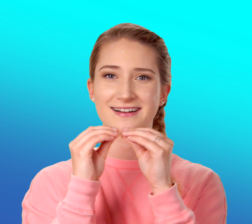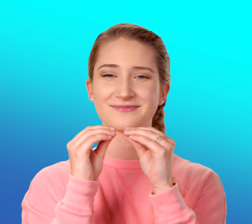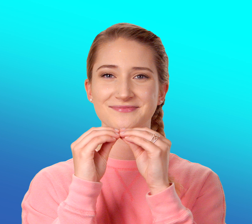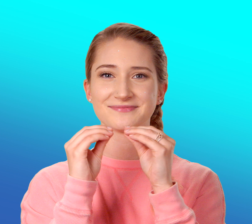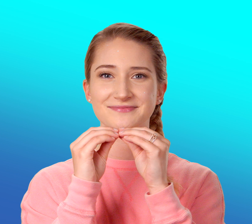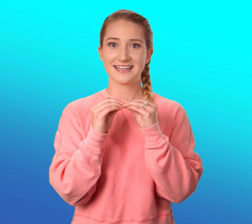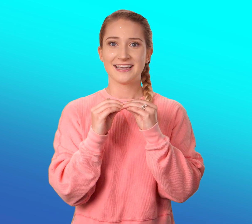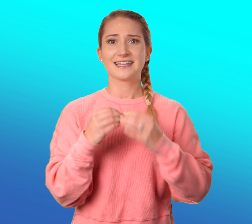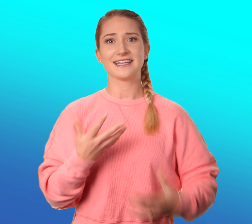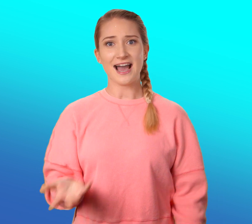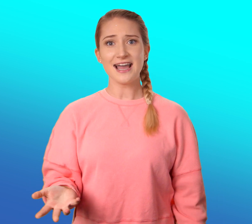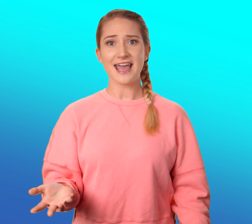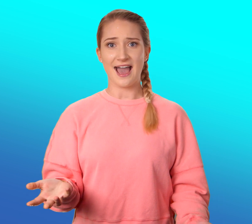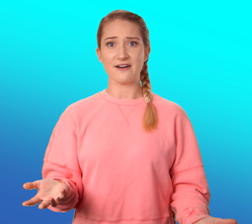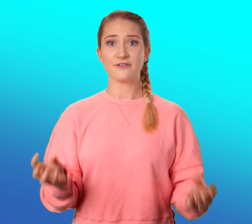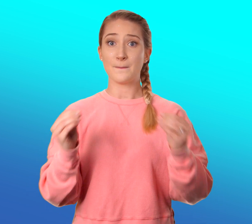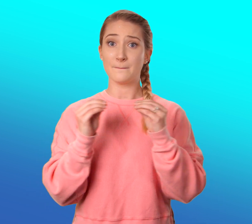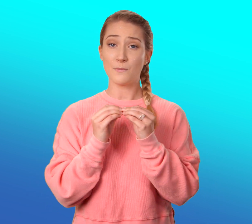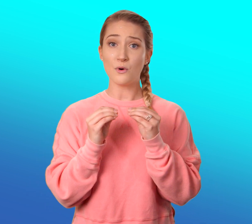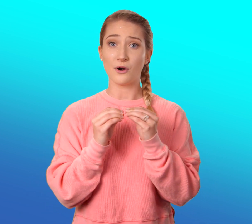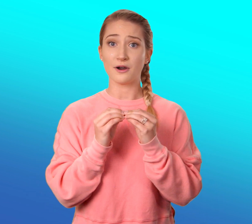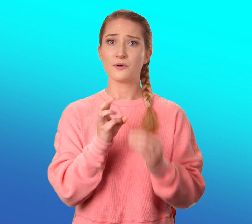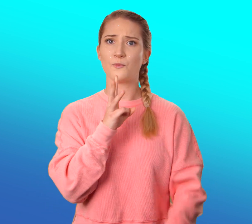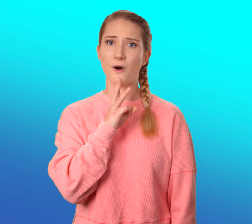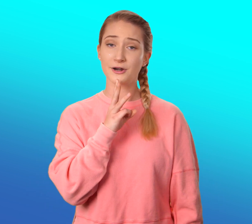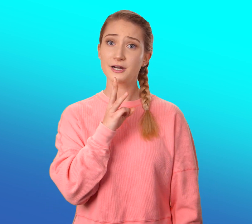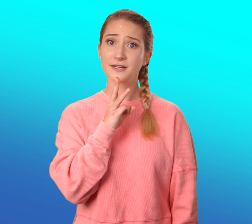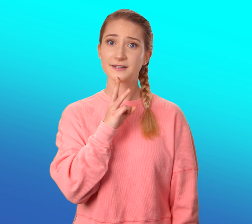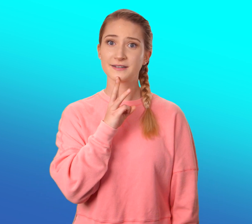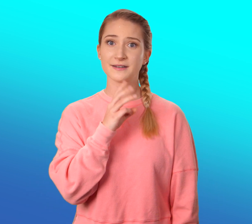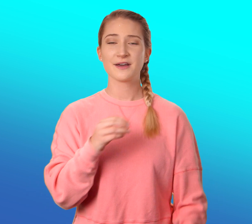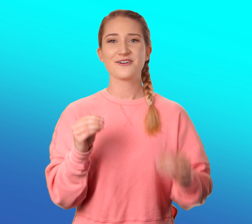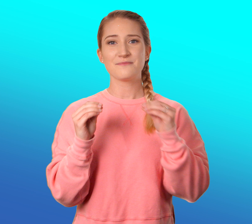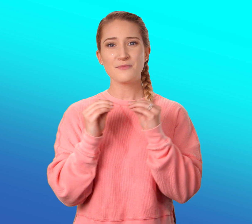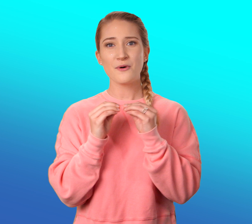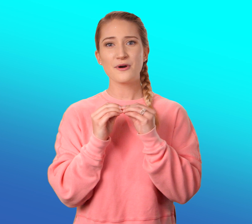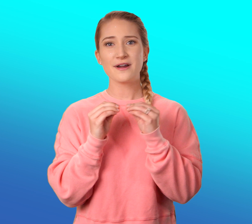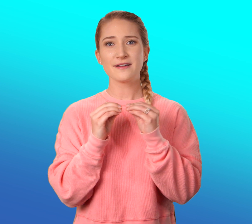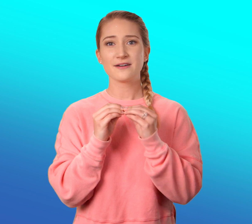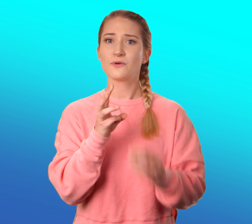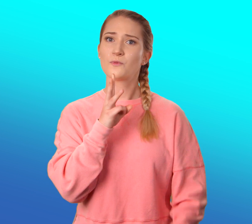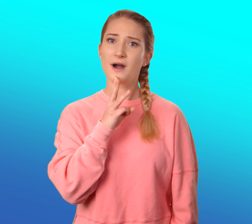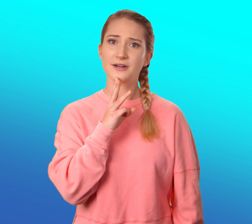Can I have more water? More water.